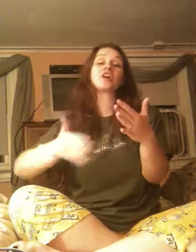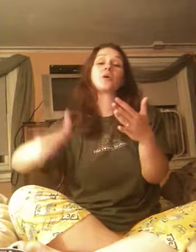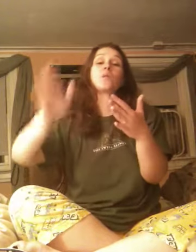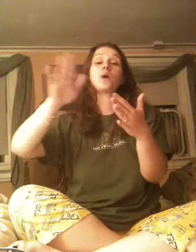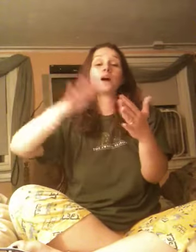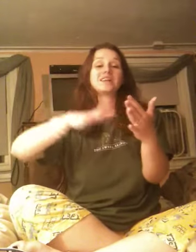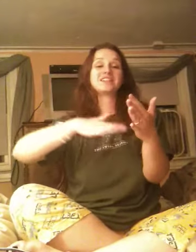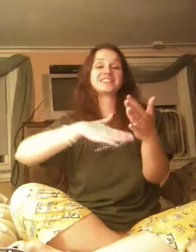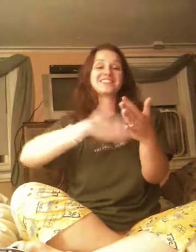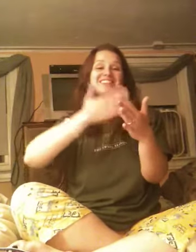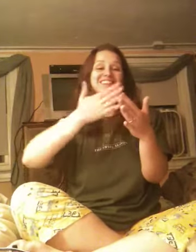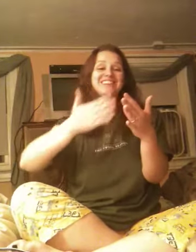want to sing.